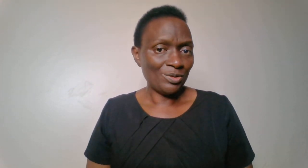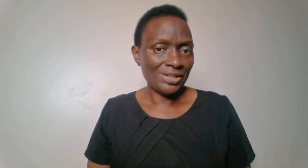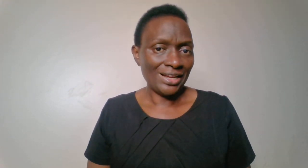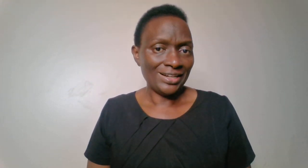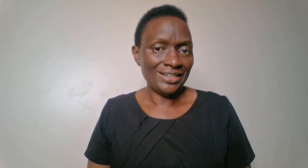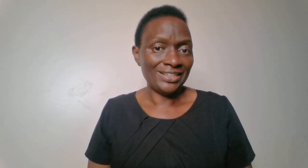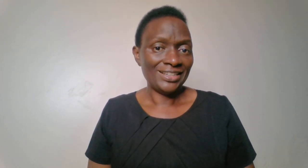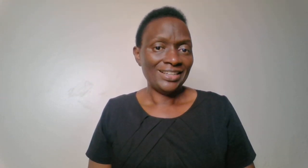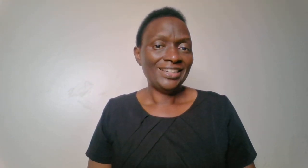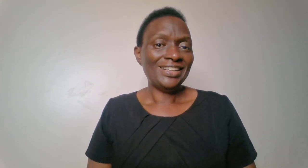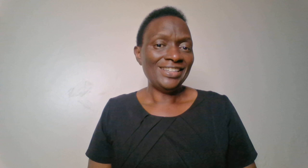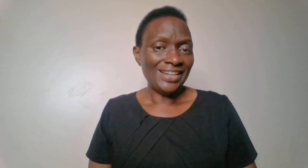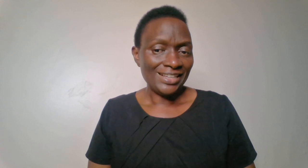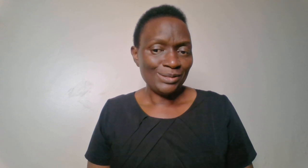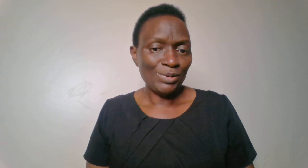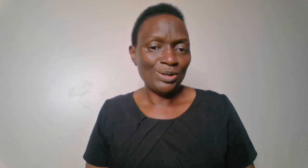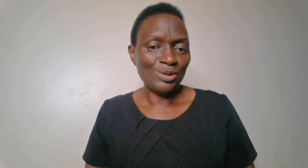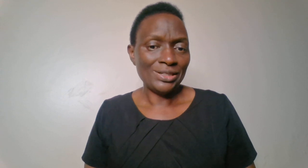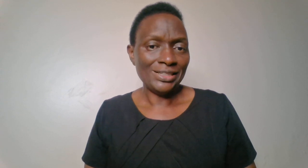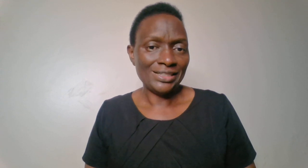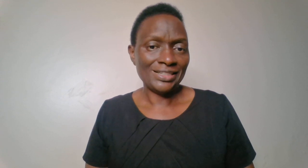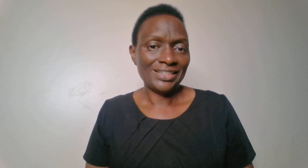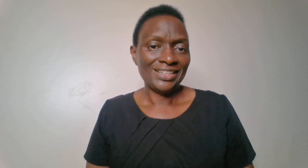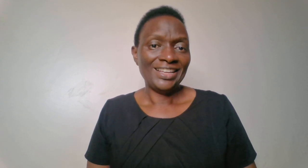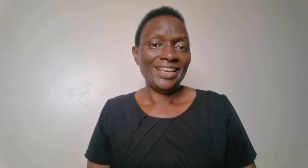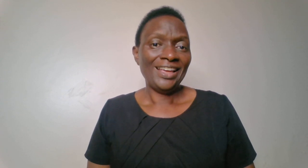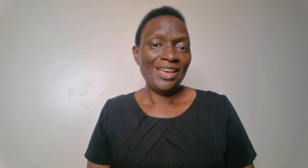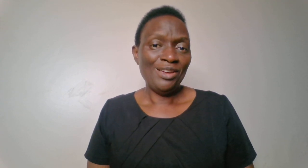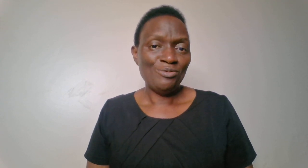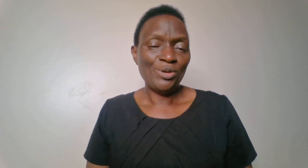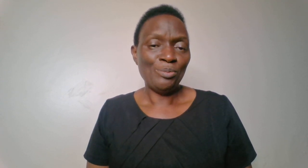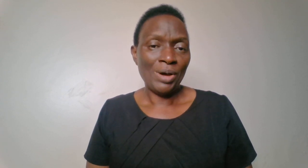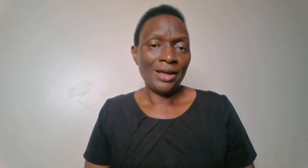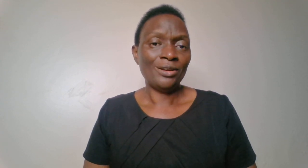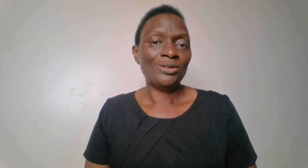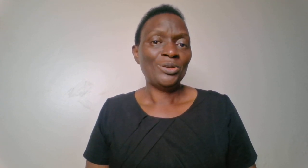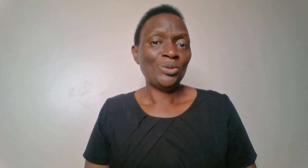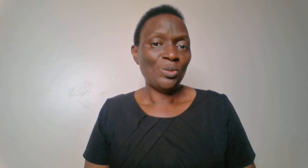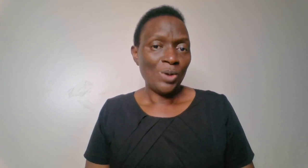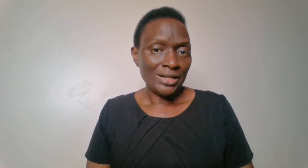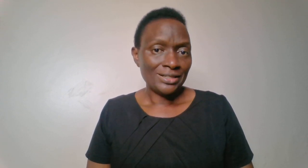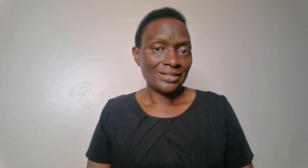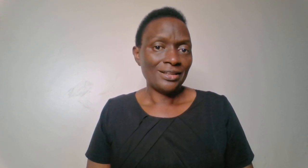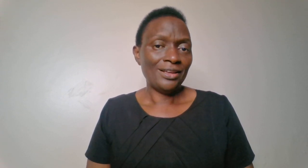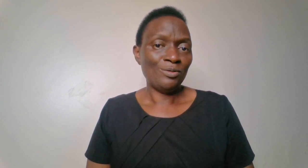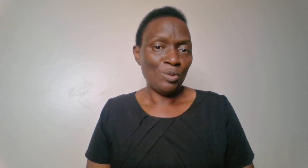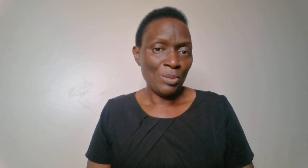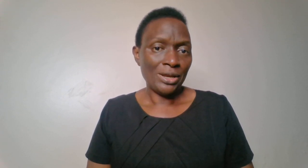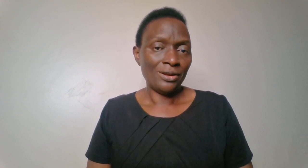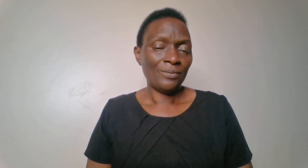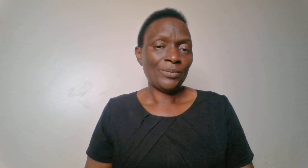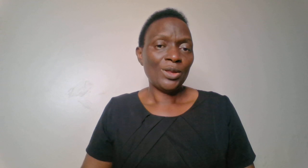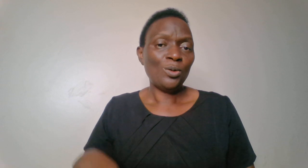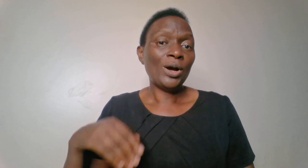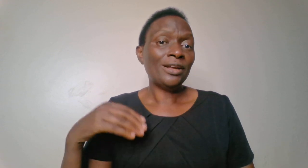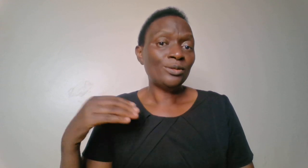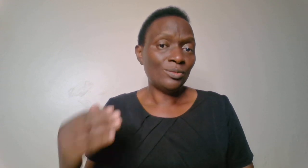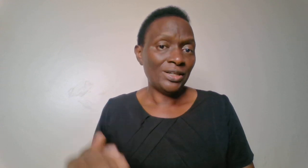concerned, lady. Last but not least, every man wants a woman who can't wait